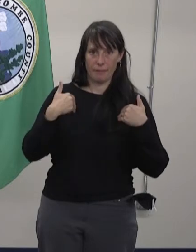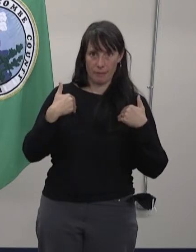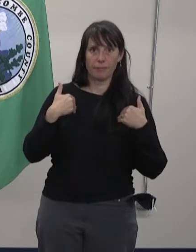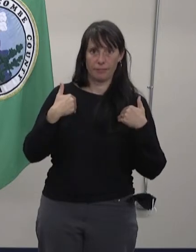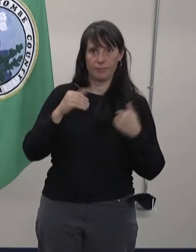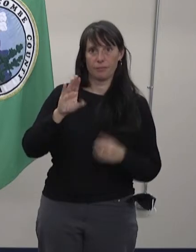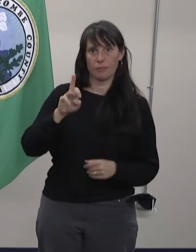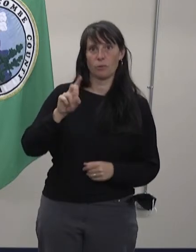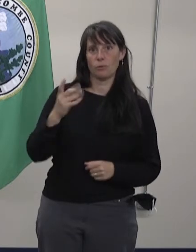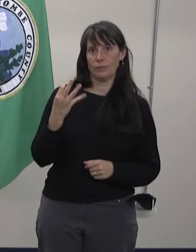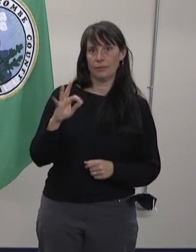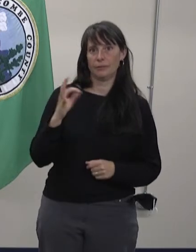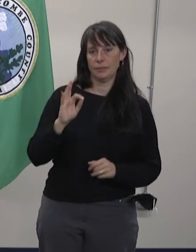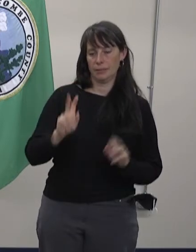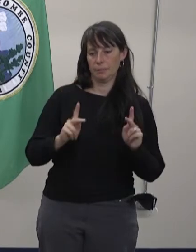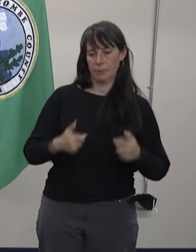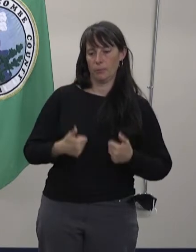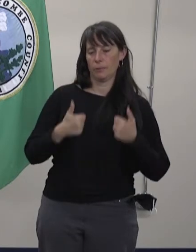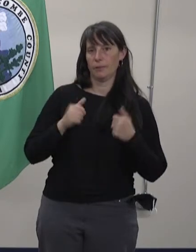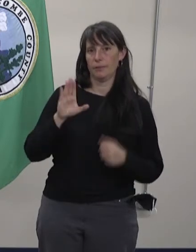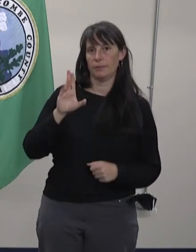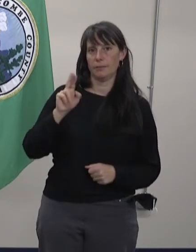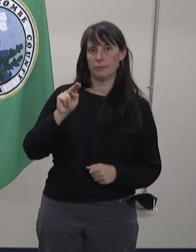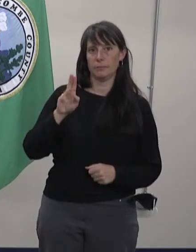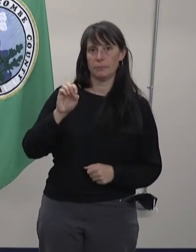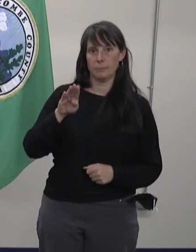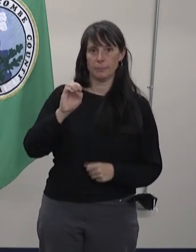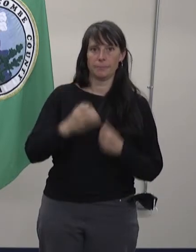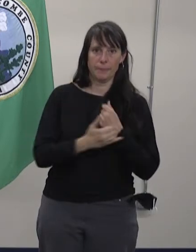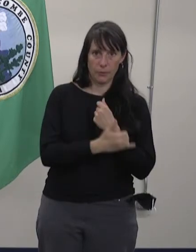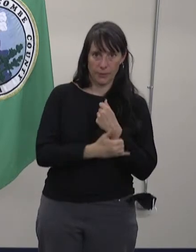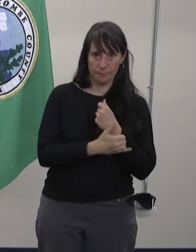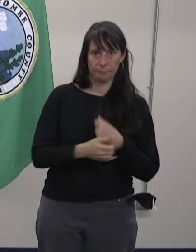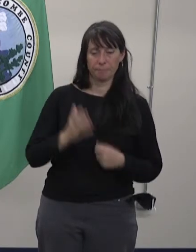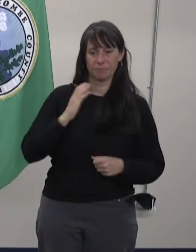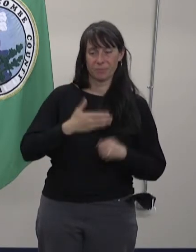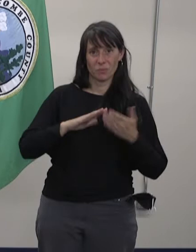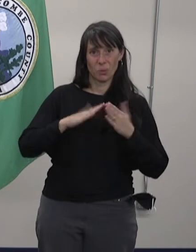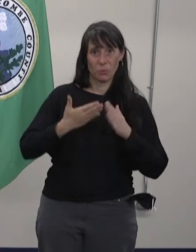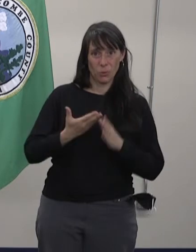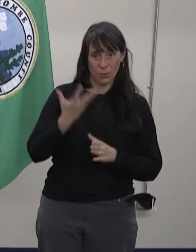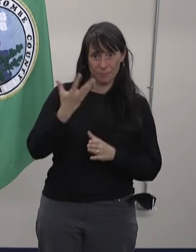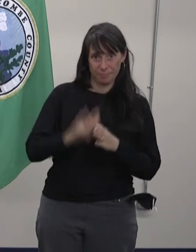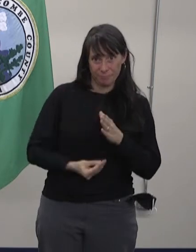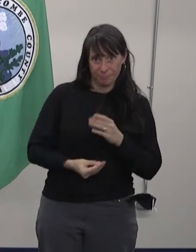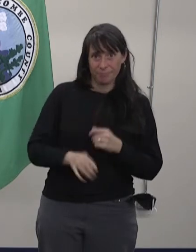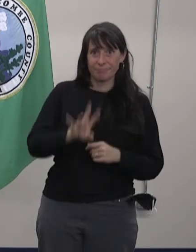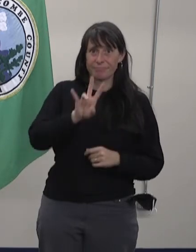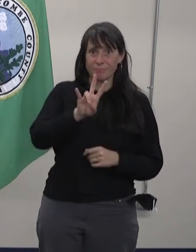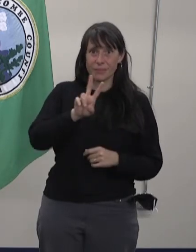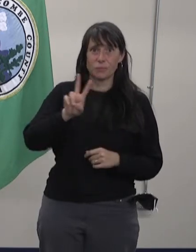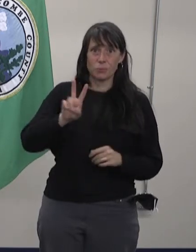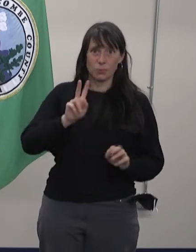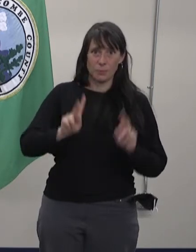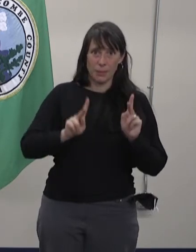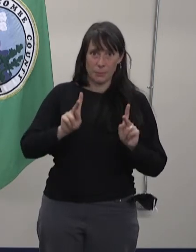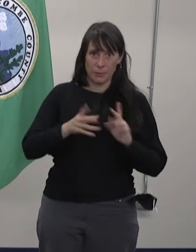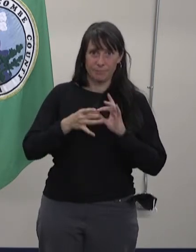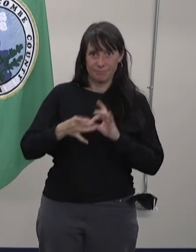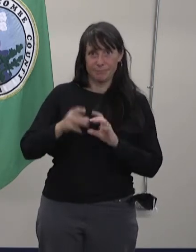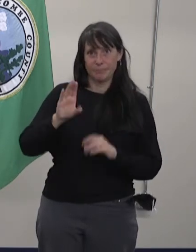Buncombe County residents. We as a community have experienced 72 COVID-related deaths.